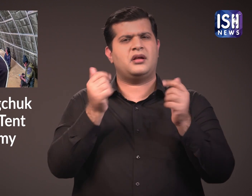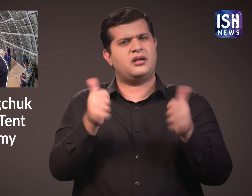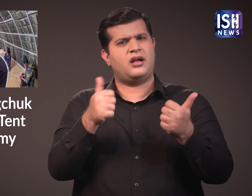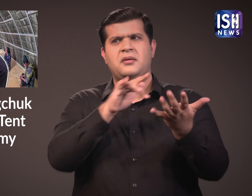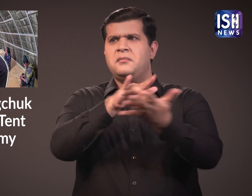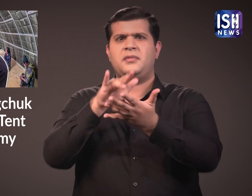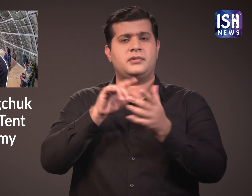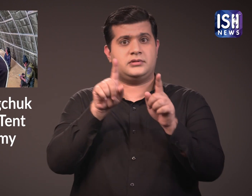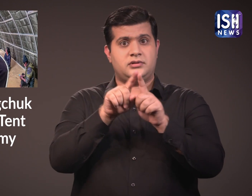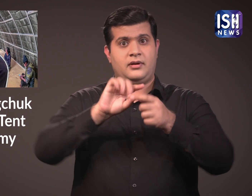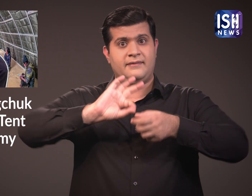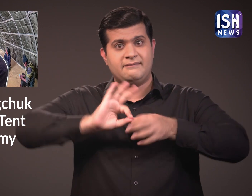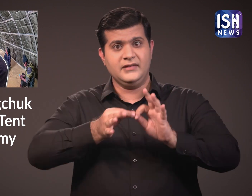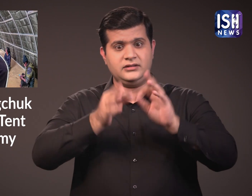set up again anywhere else.